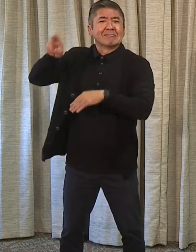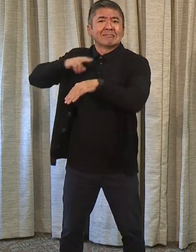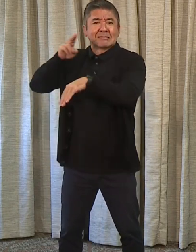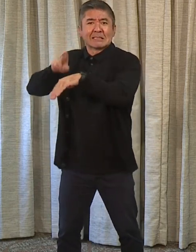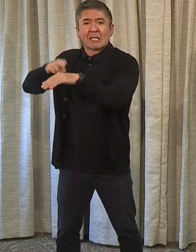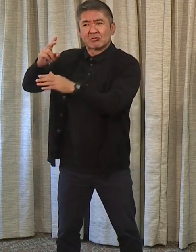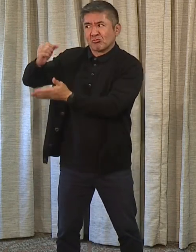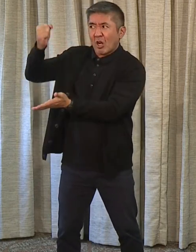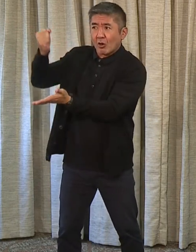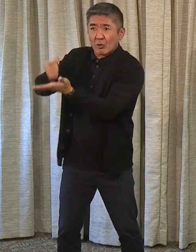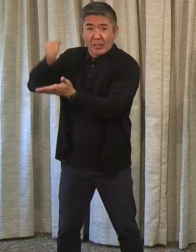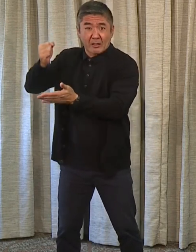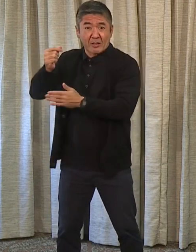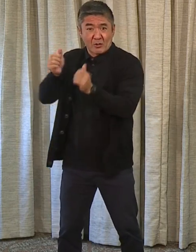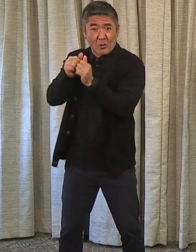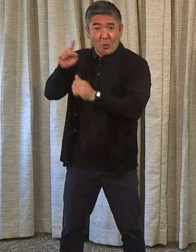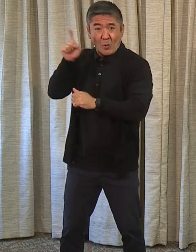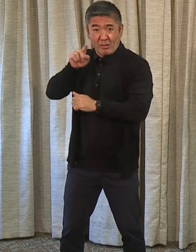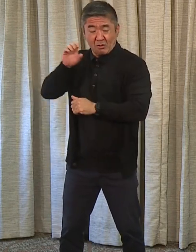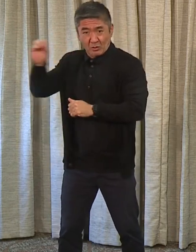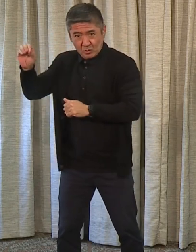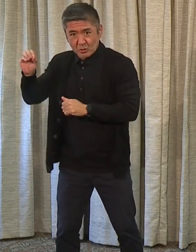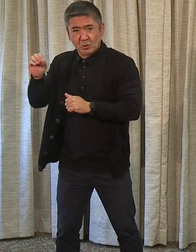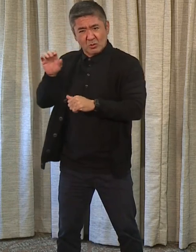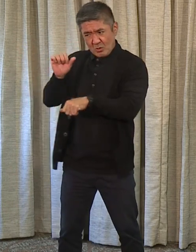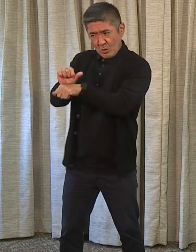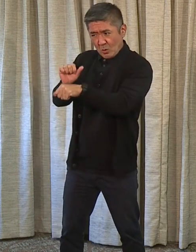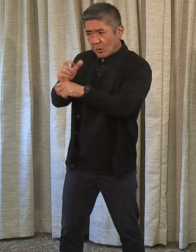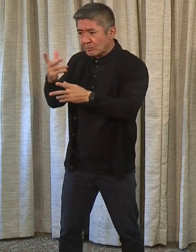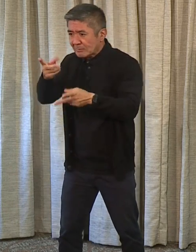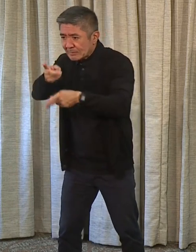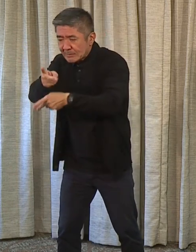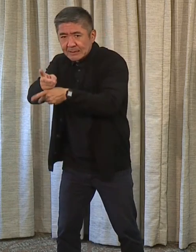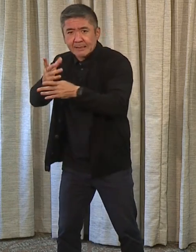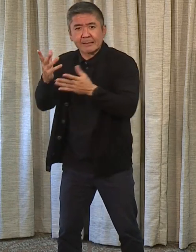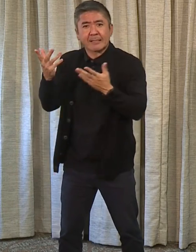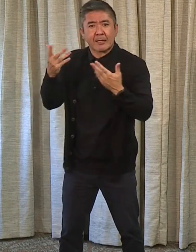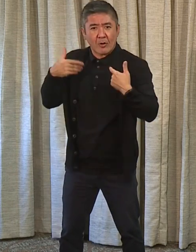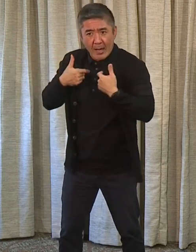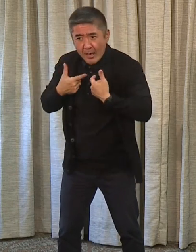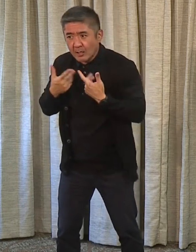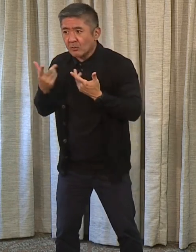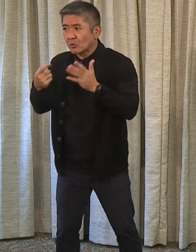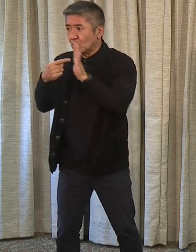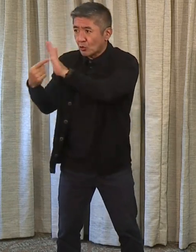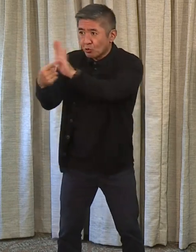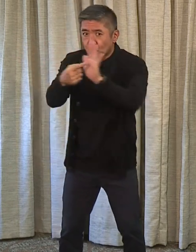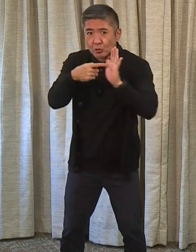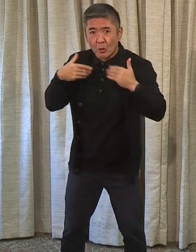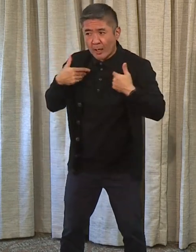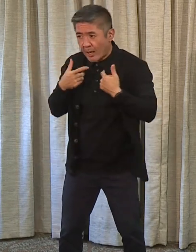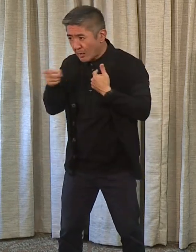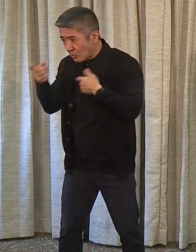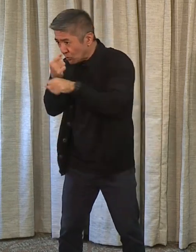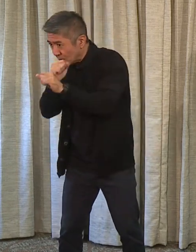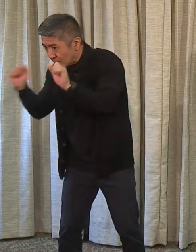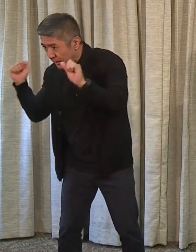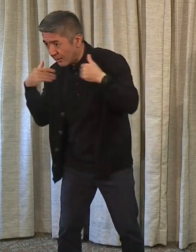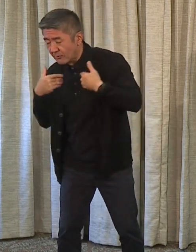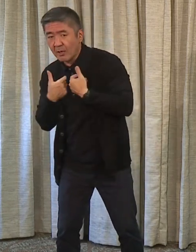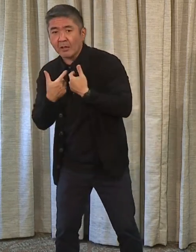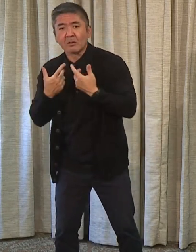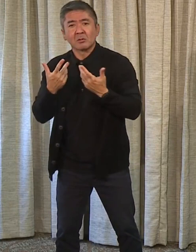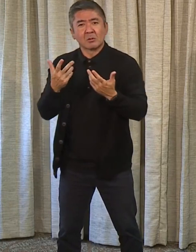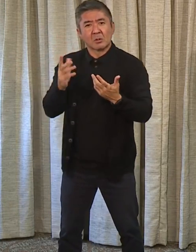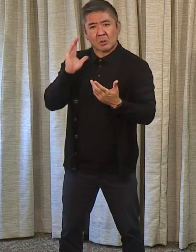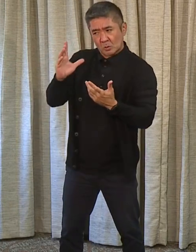And that work really is focused on animal care, animal exhibits, animal well-being. And so we'll